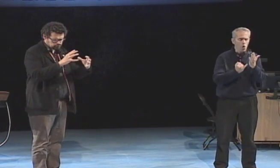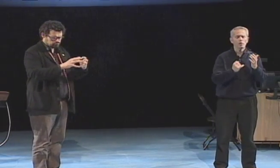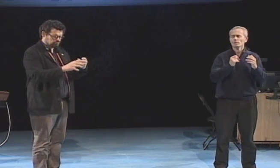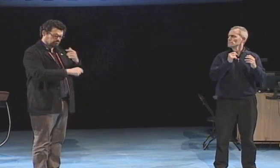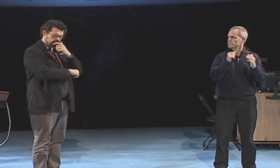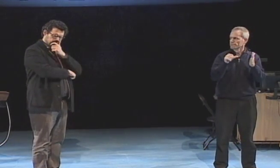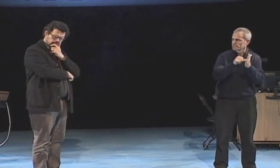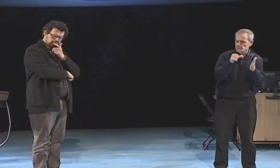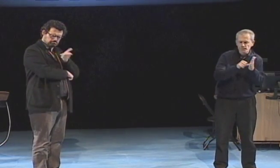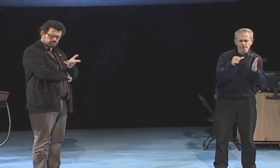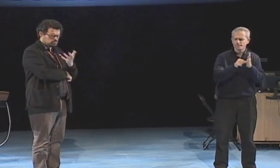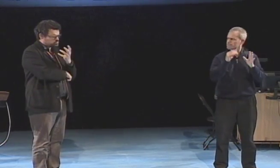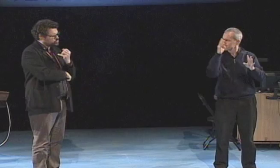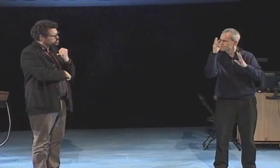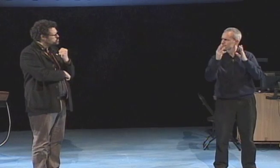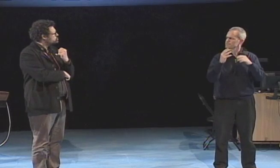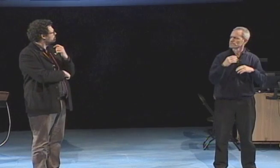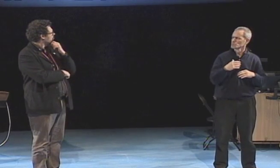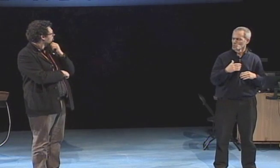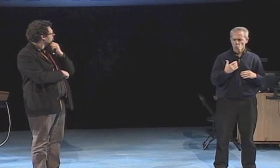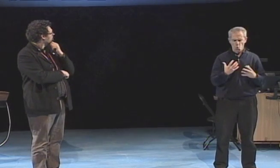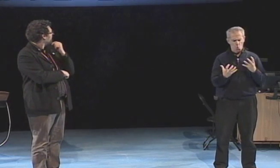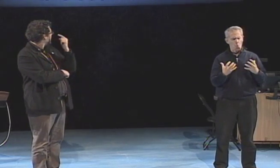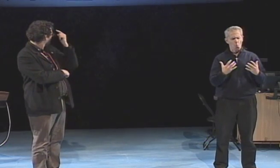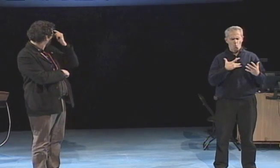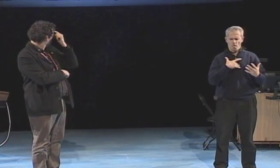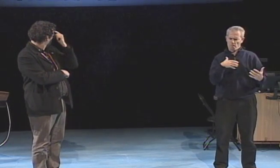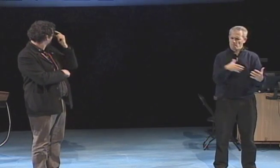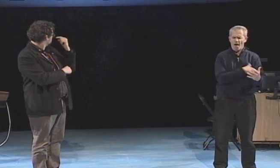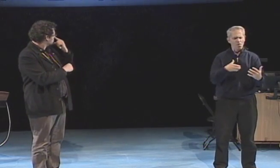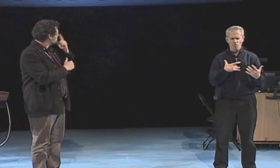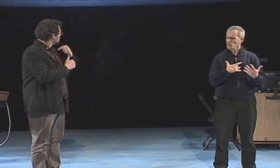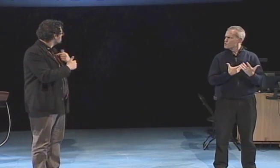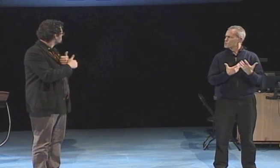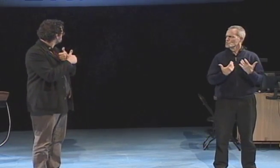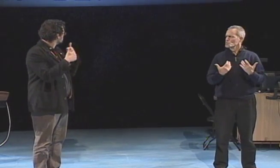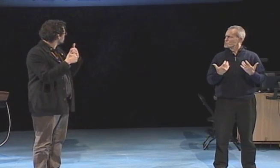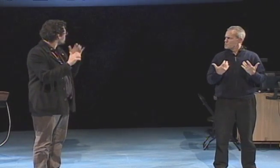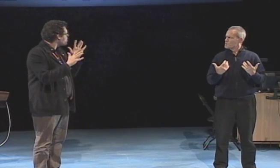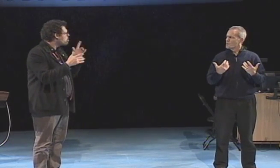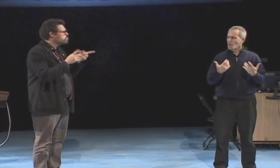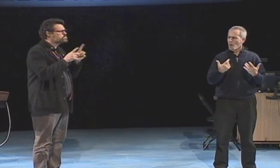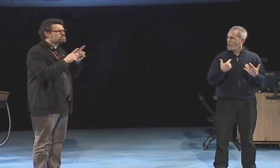So, I continued my exploration of art.